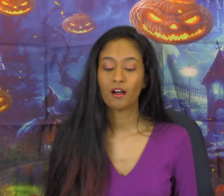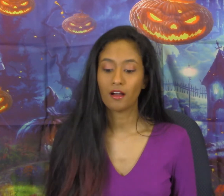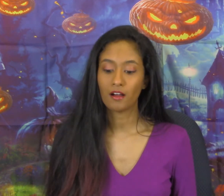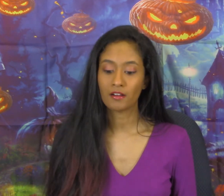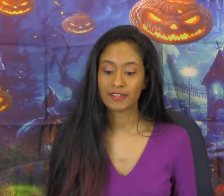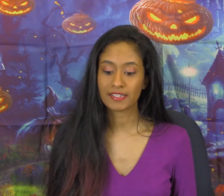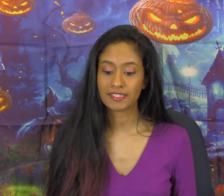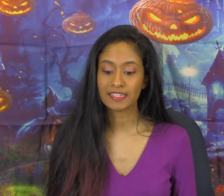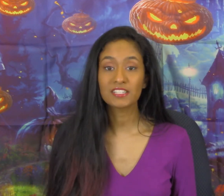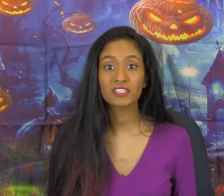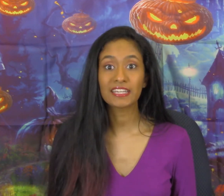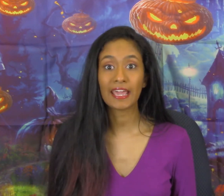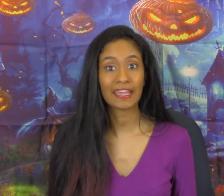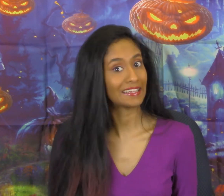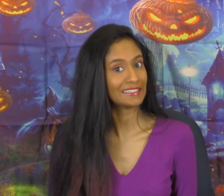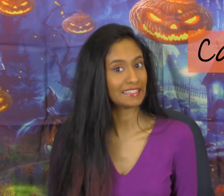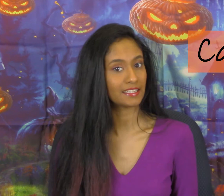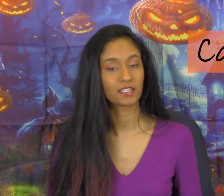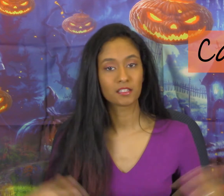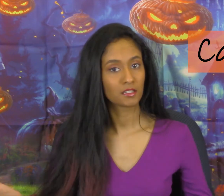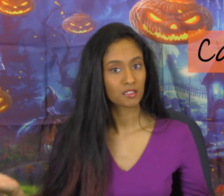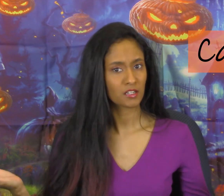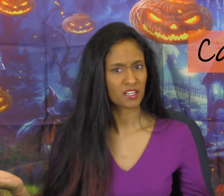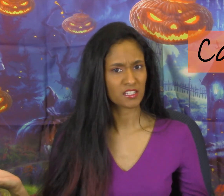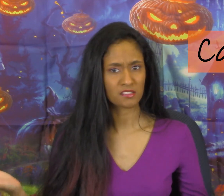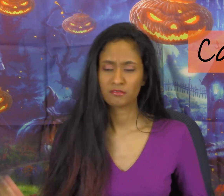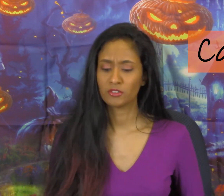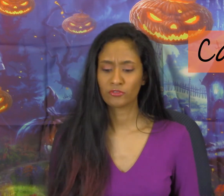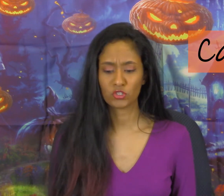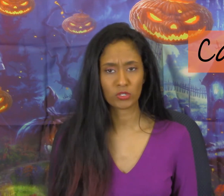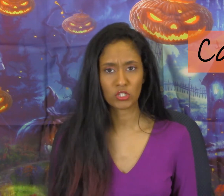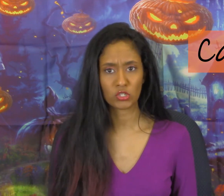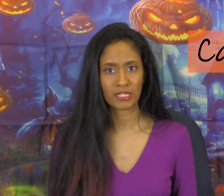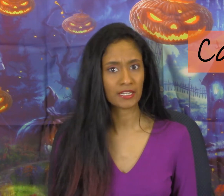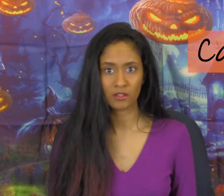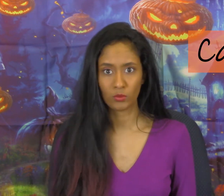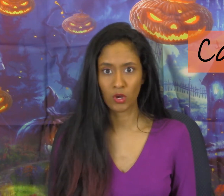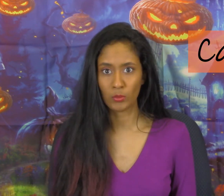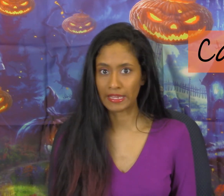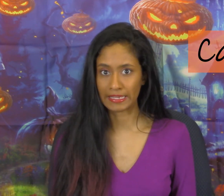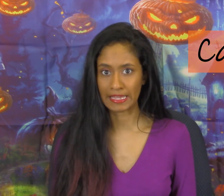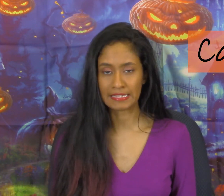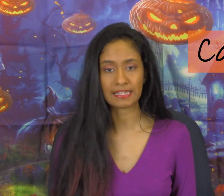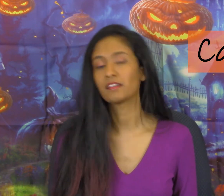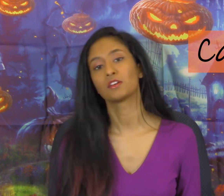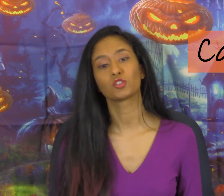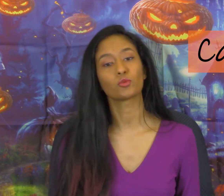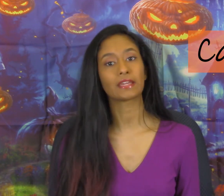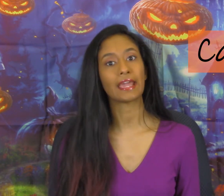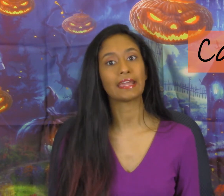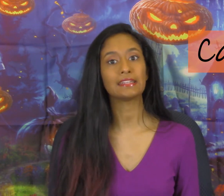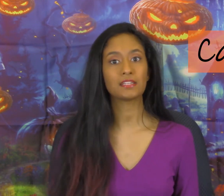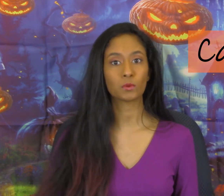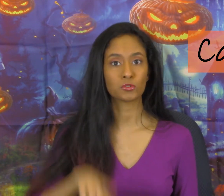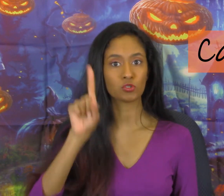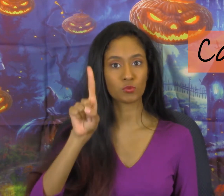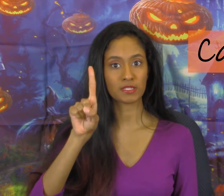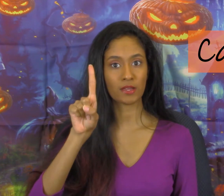Our next sign is candy because for trick or treating we hope we get candy so candy what we do is we take